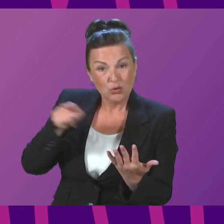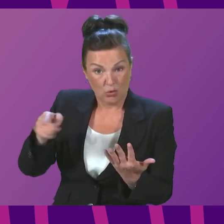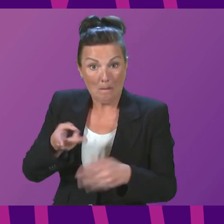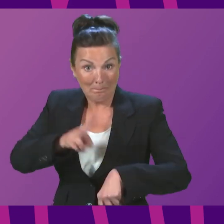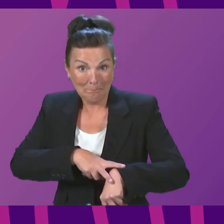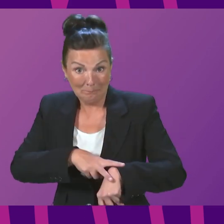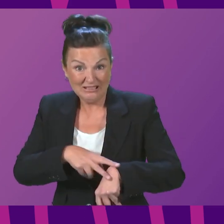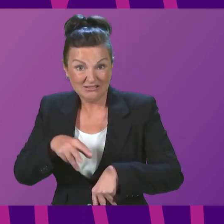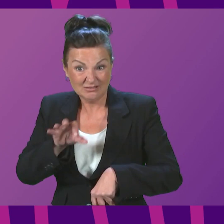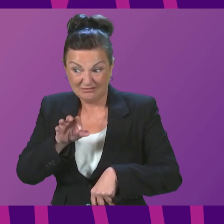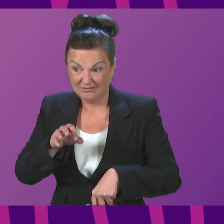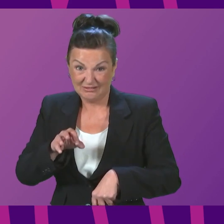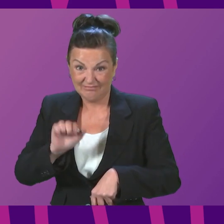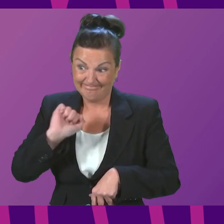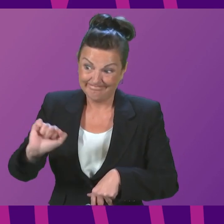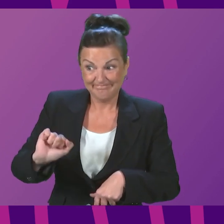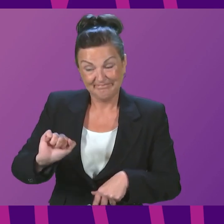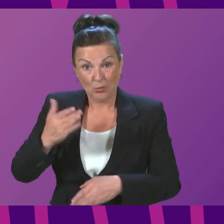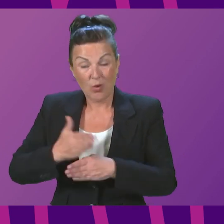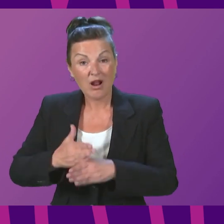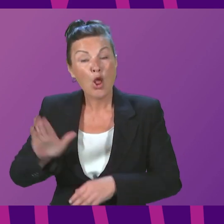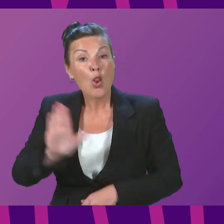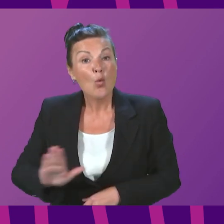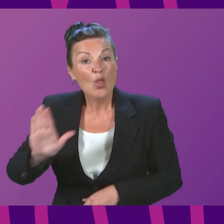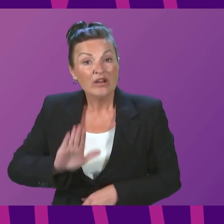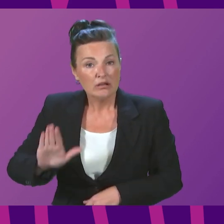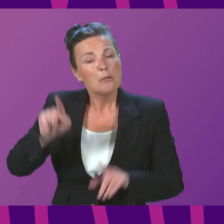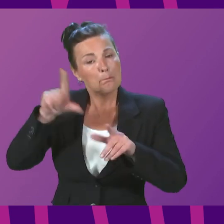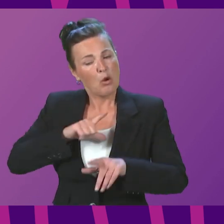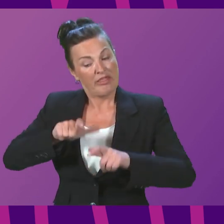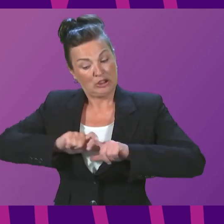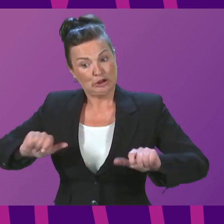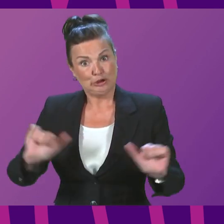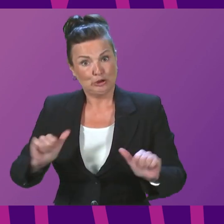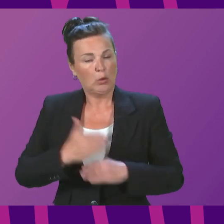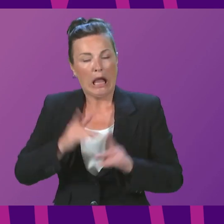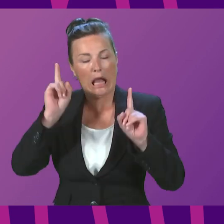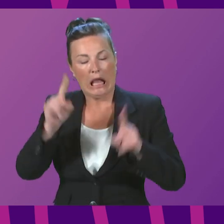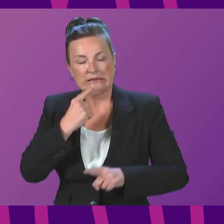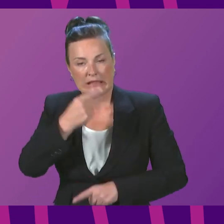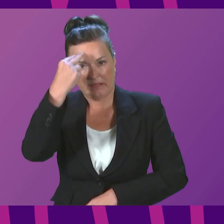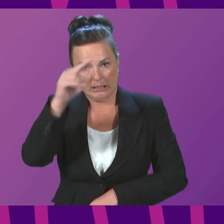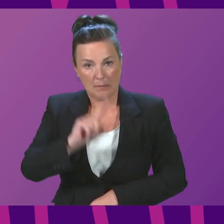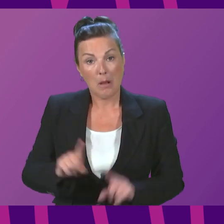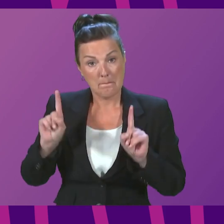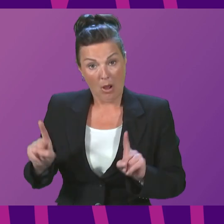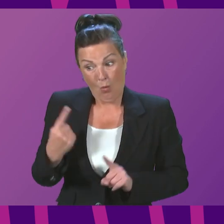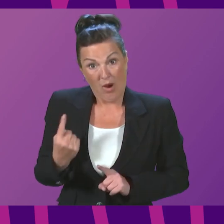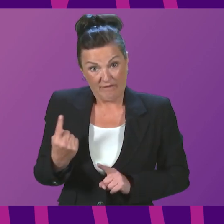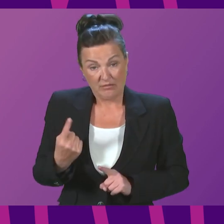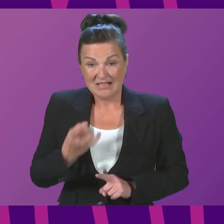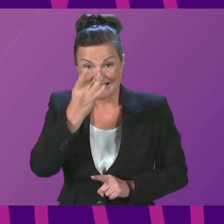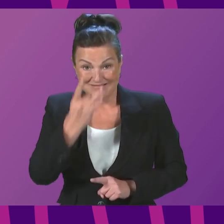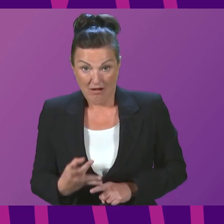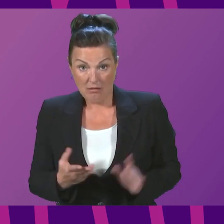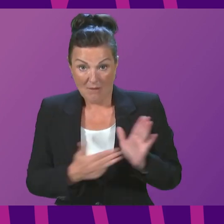in the Lothian region. As they are serving police officers, I shall not name them. They include a single mother hit